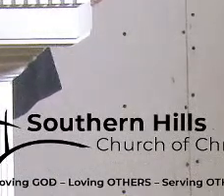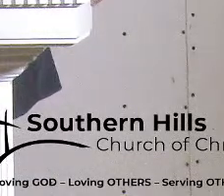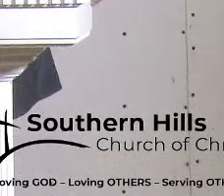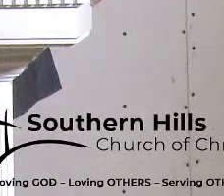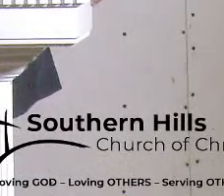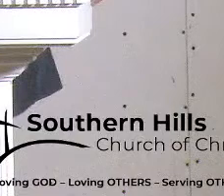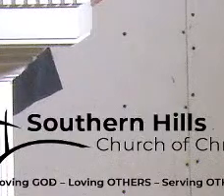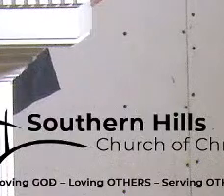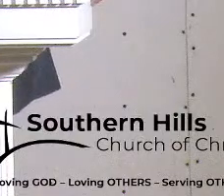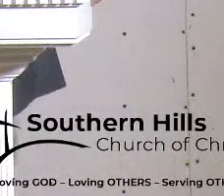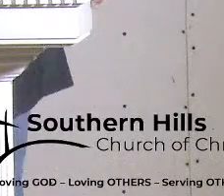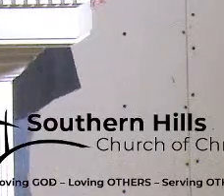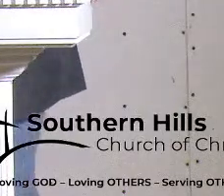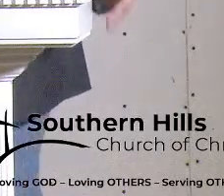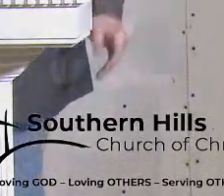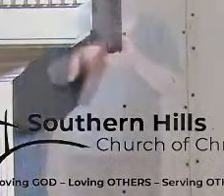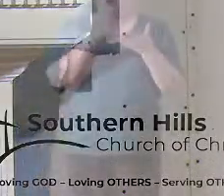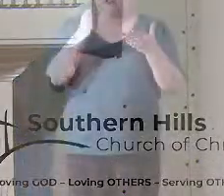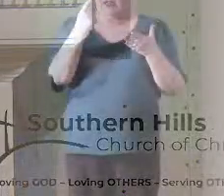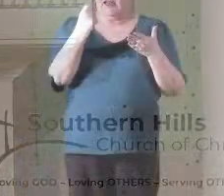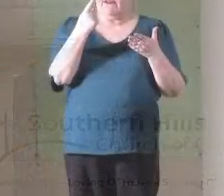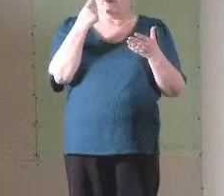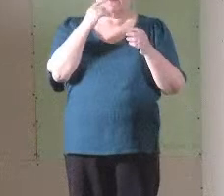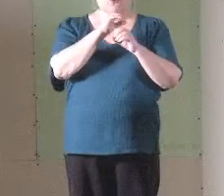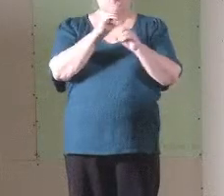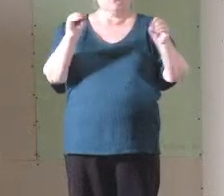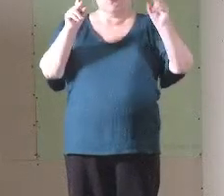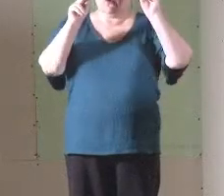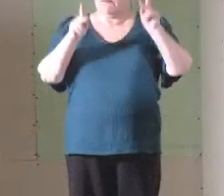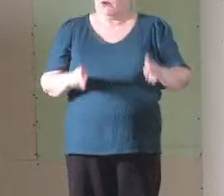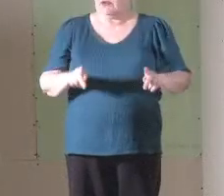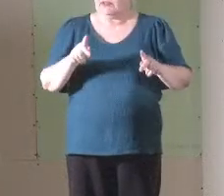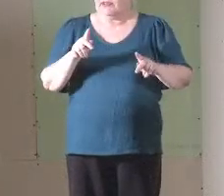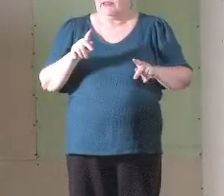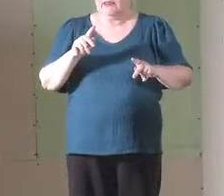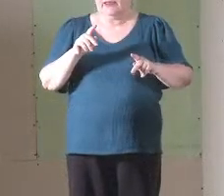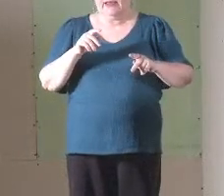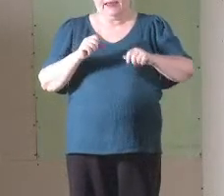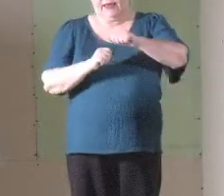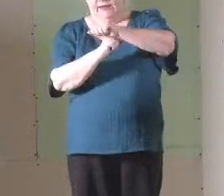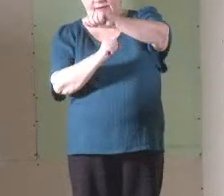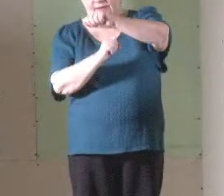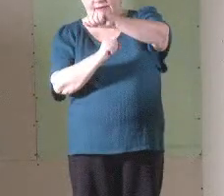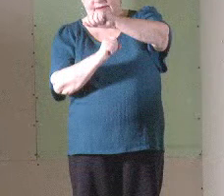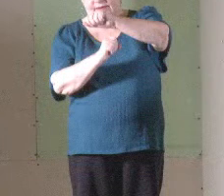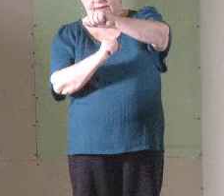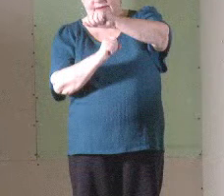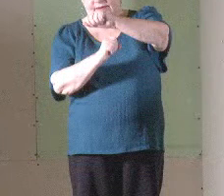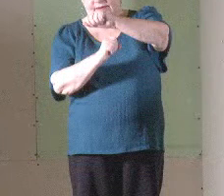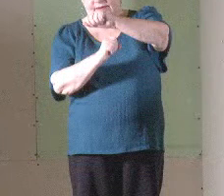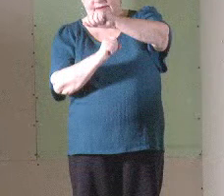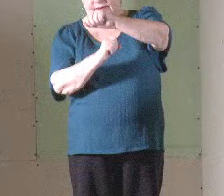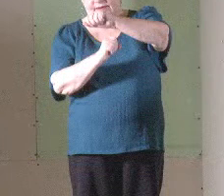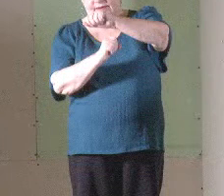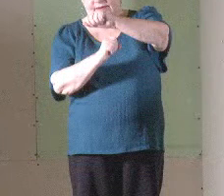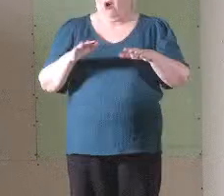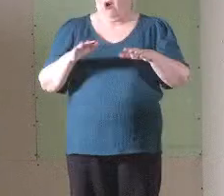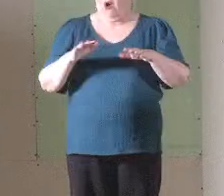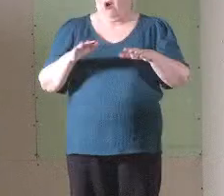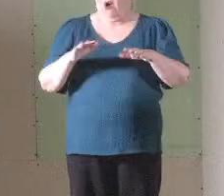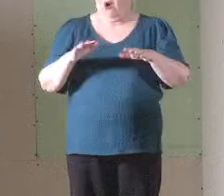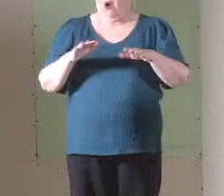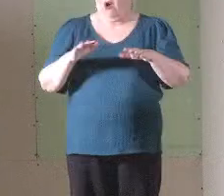Why, Paul? Here's why. Verse 11. For no one can lay a foundation other than that which is laid, which